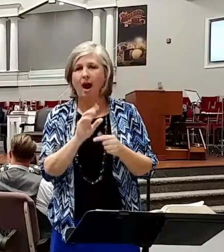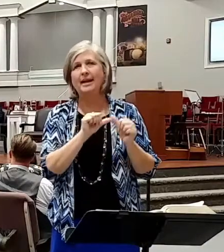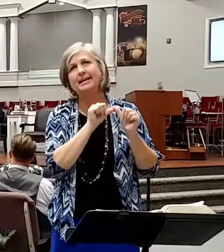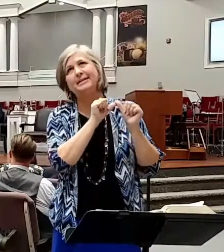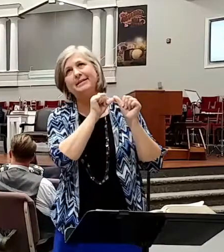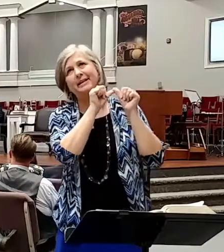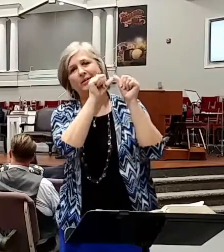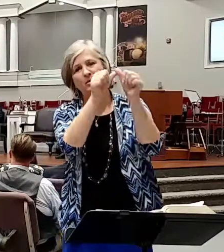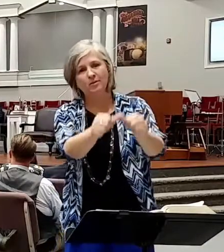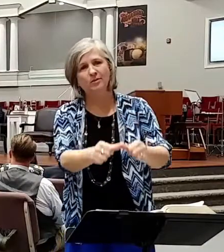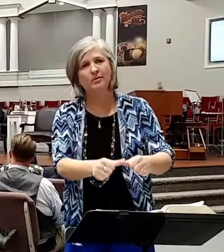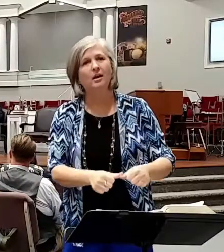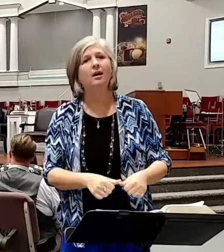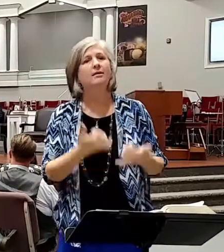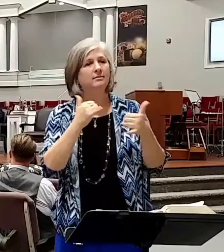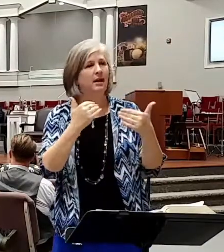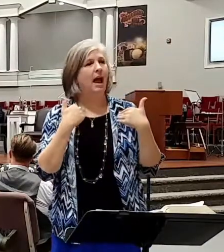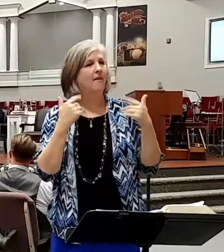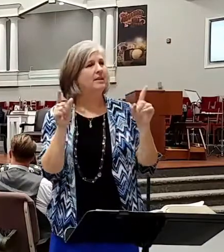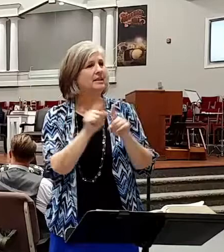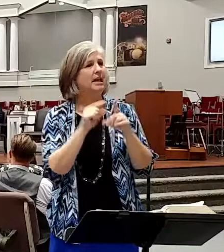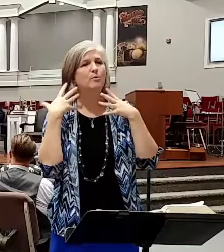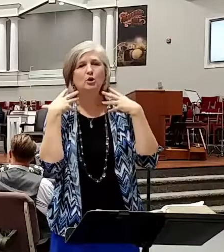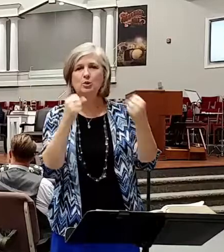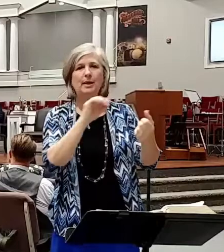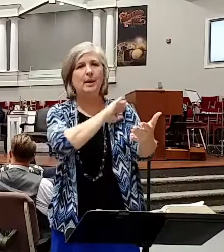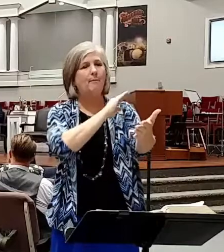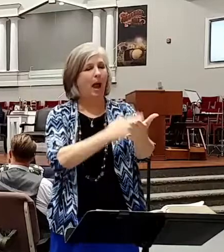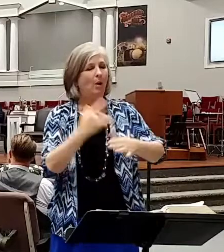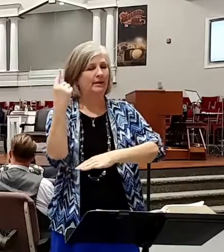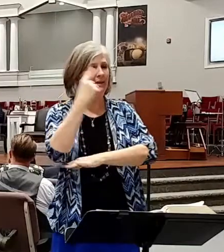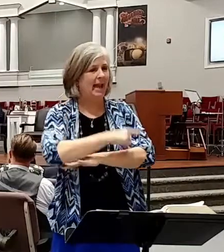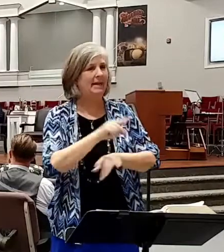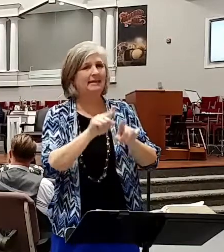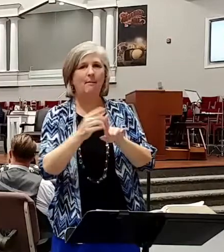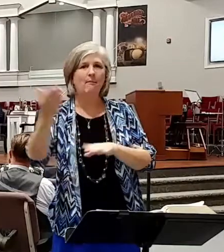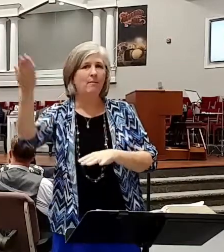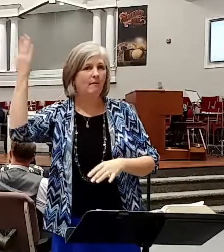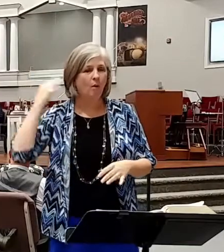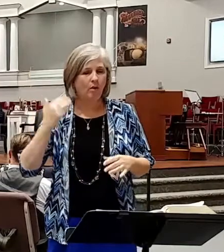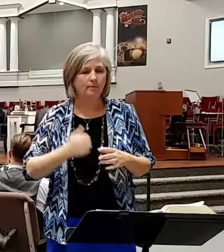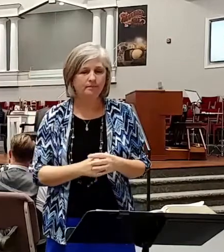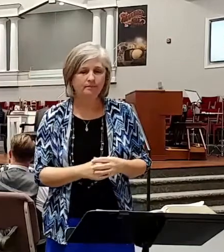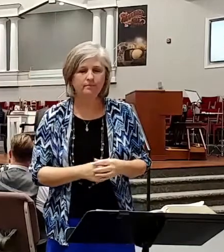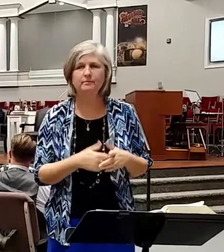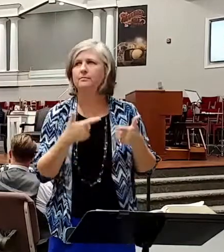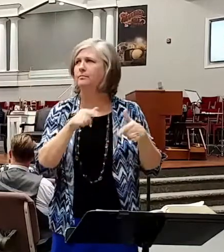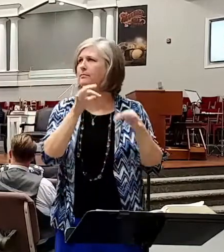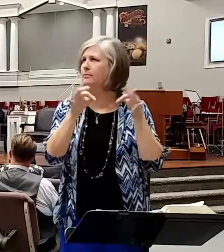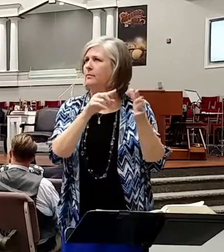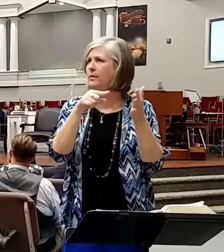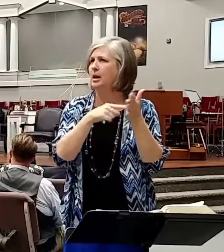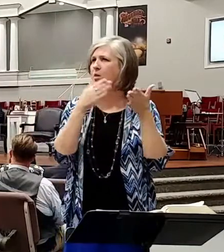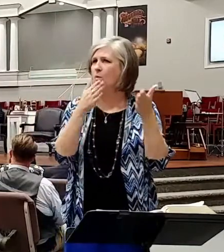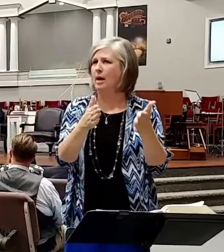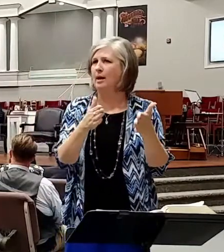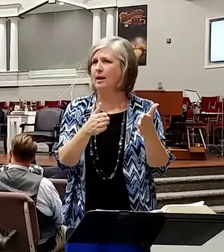but it still has the same strength and power today than it did. Can I explain it to you this way? It doesn't diminish.